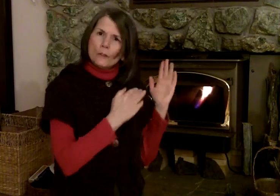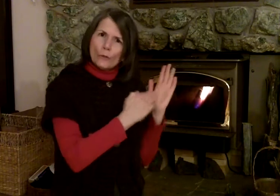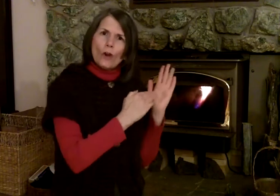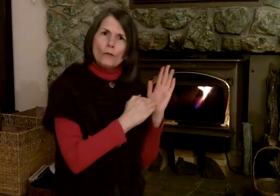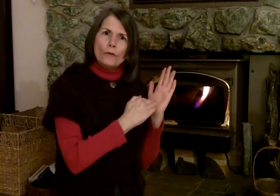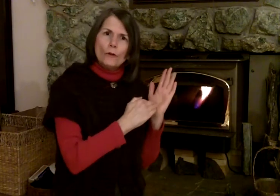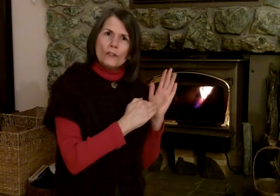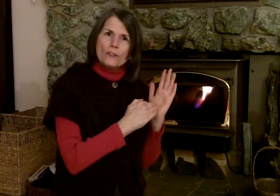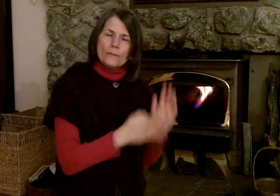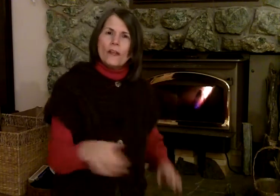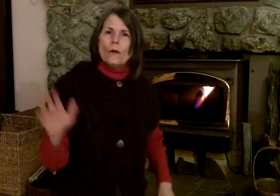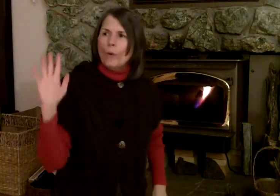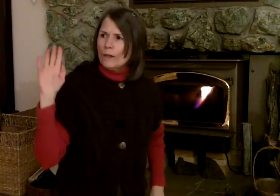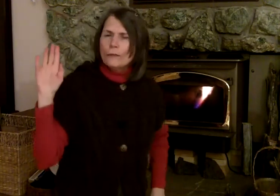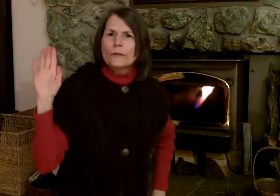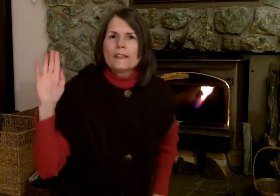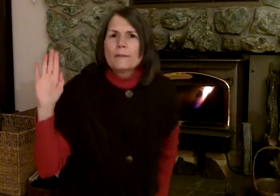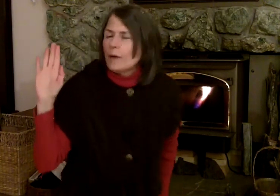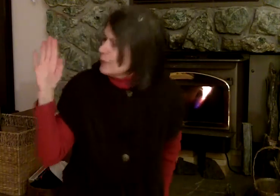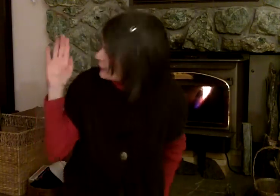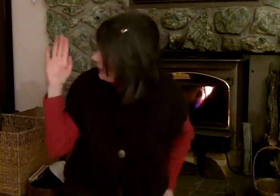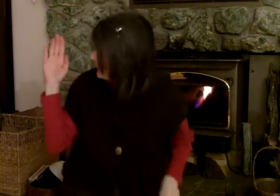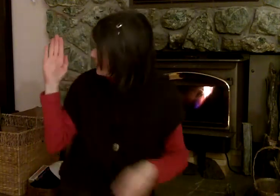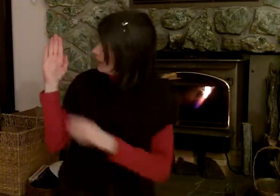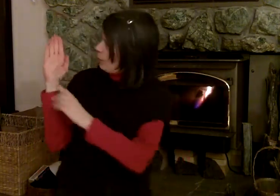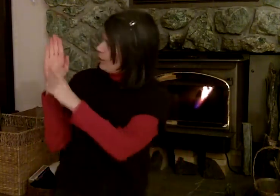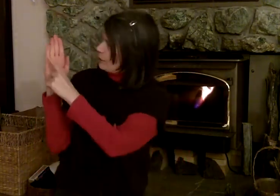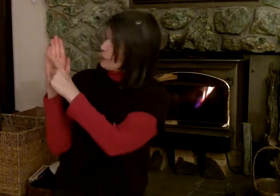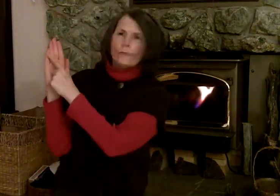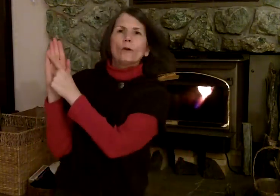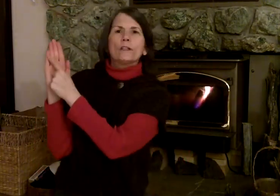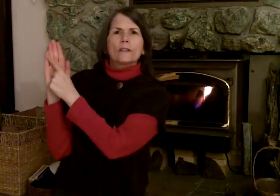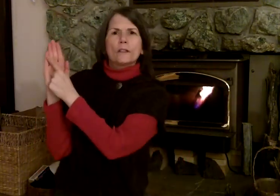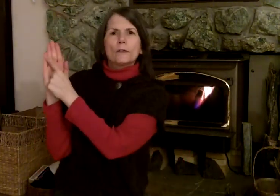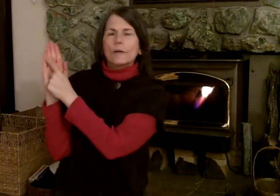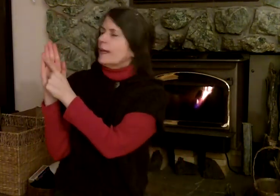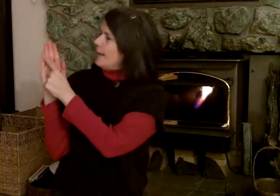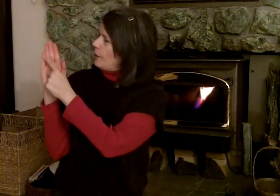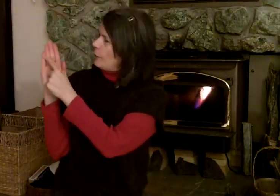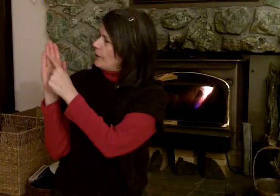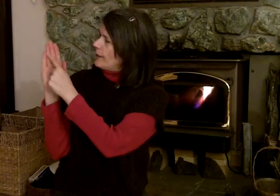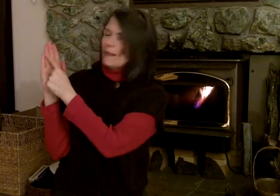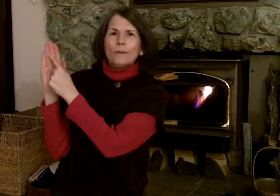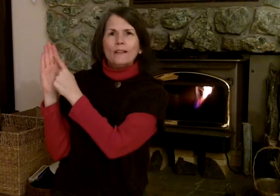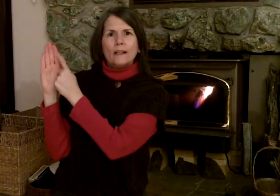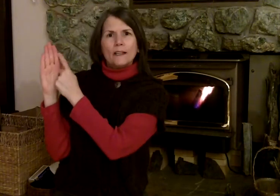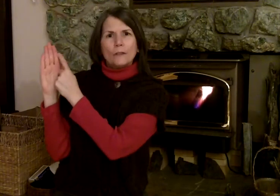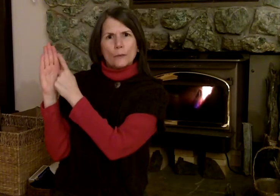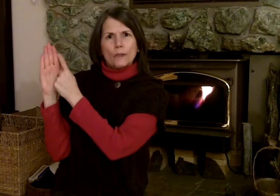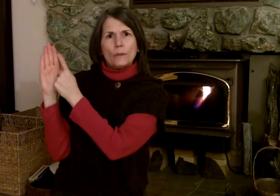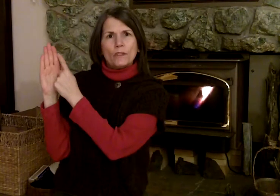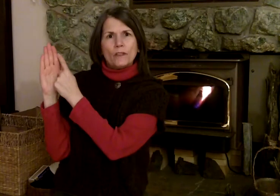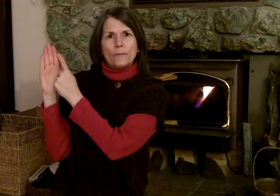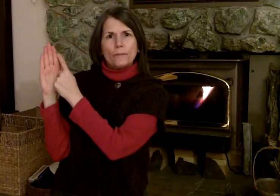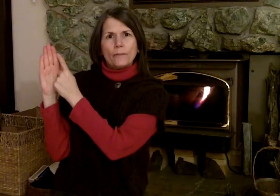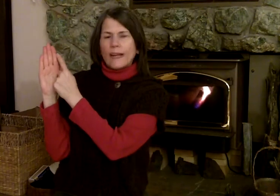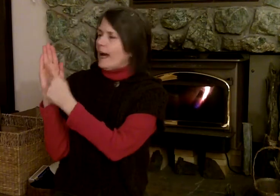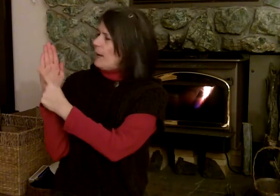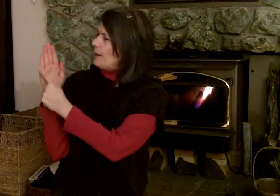it's the wrong focus. What if you think about your client, and what if you focus here, and you think, my client is really busy. I'm